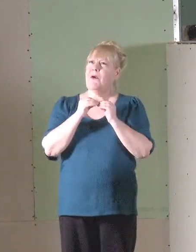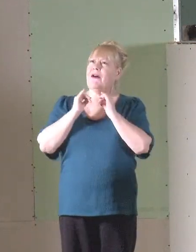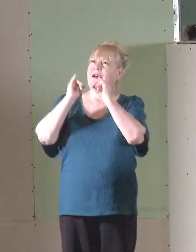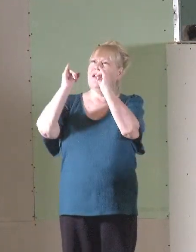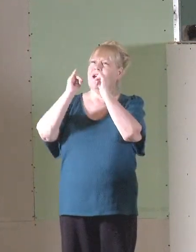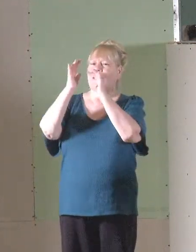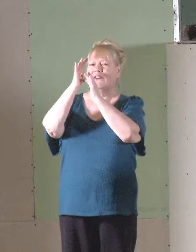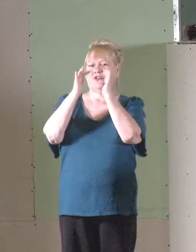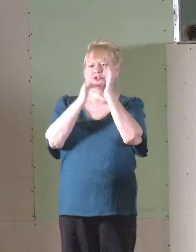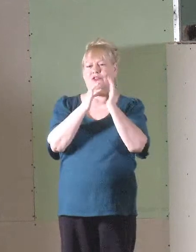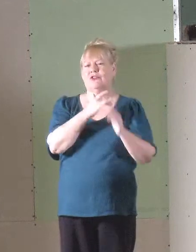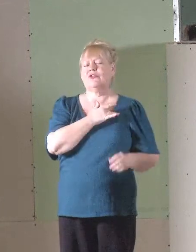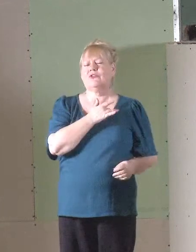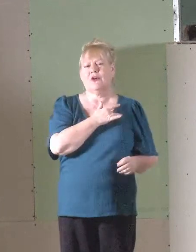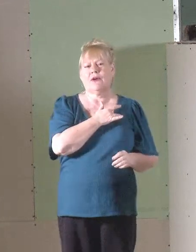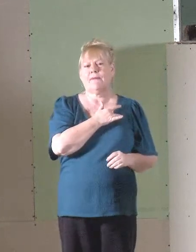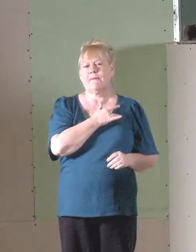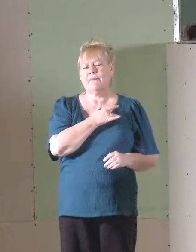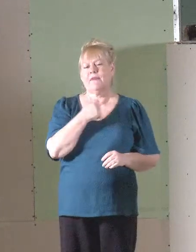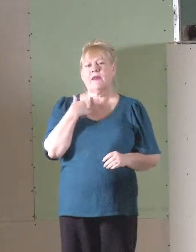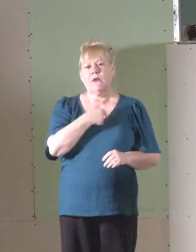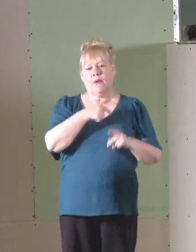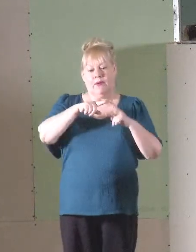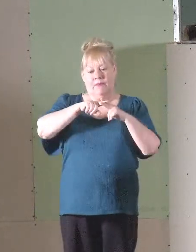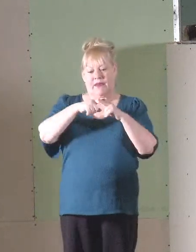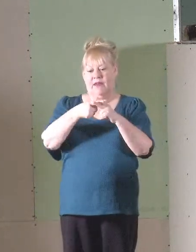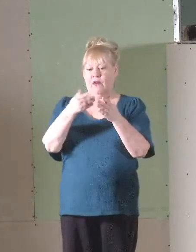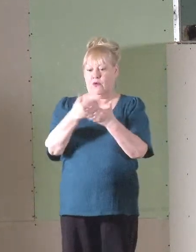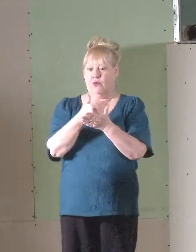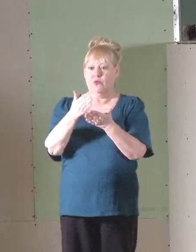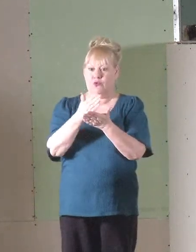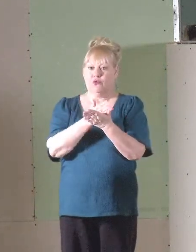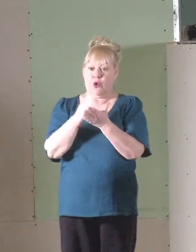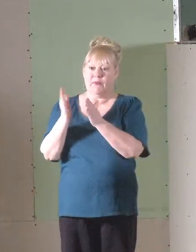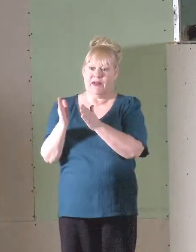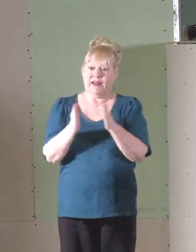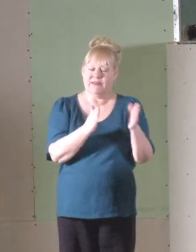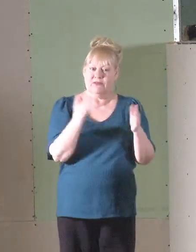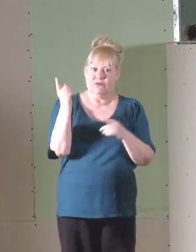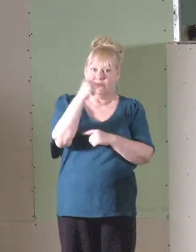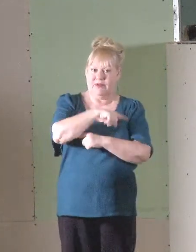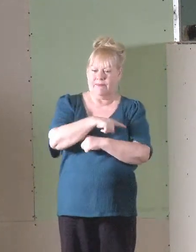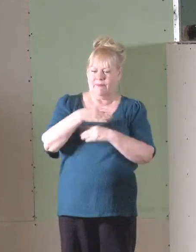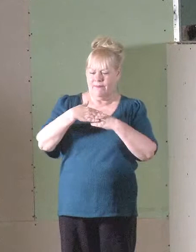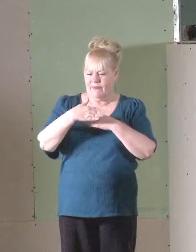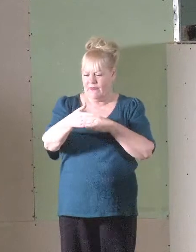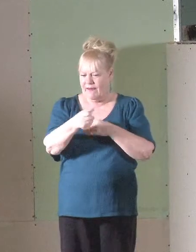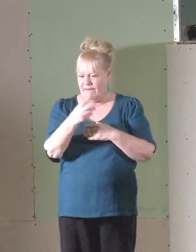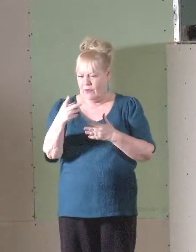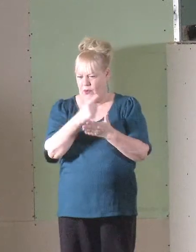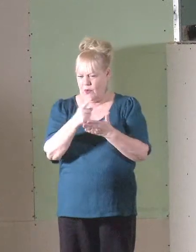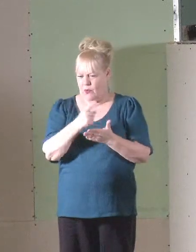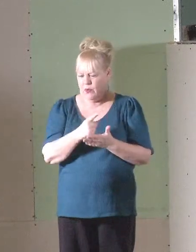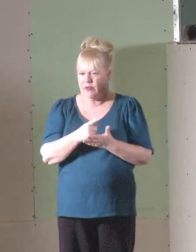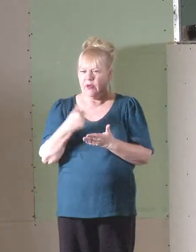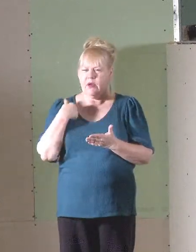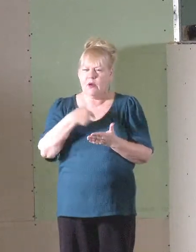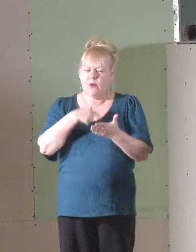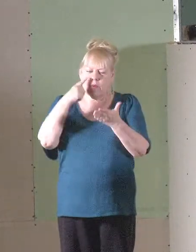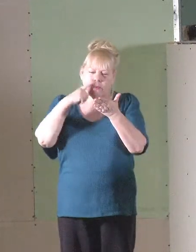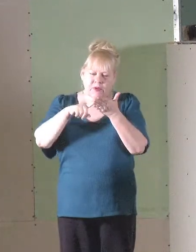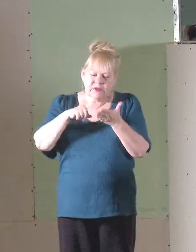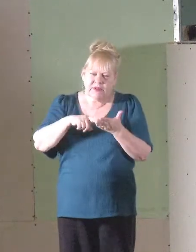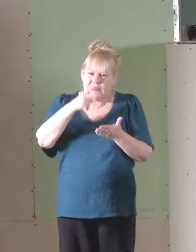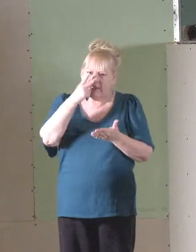Jesus. And so we're beginning a new sermon series today. For the next several weeks, we're going to dig into what the spirit is